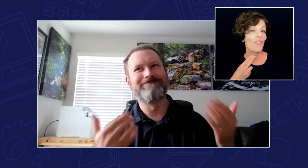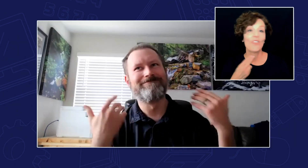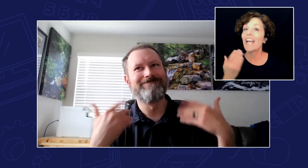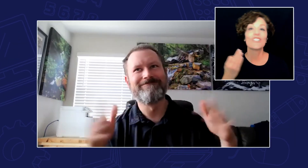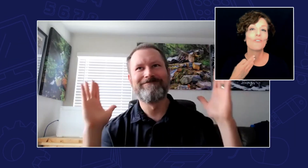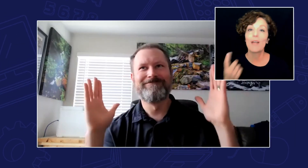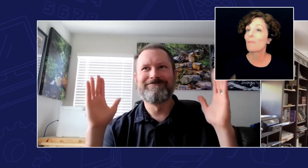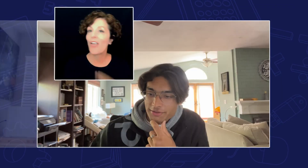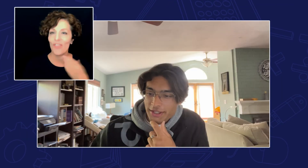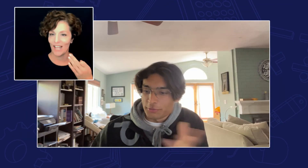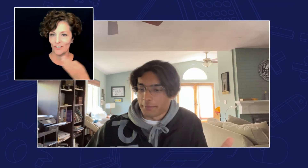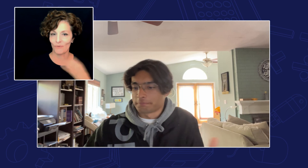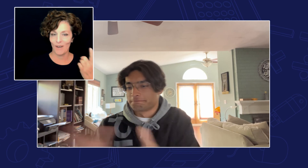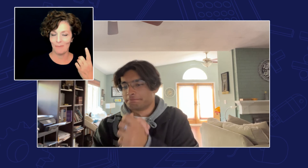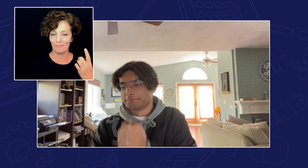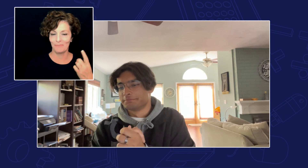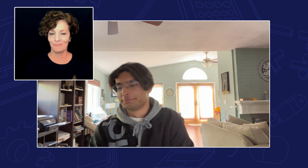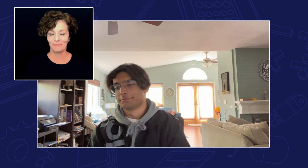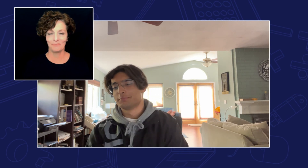that's a wrap that's